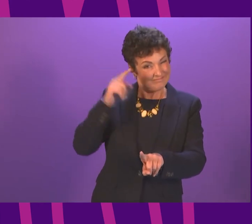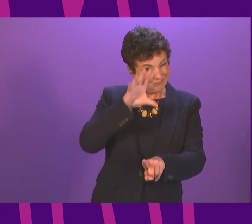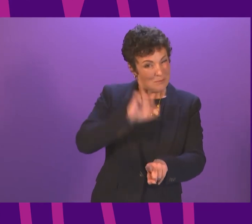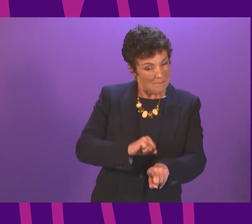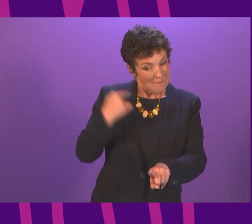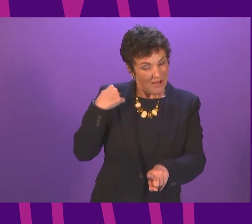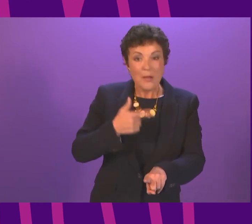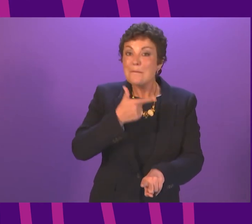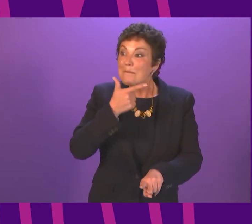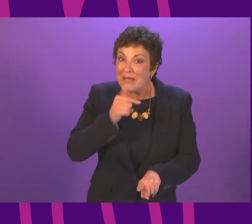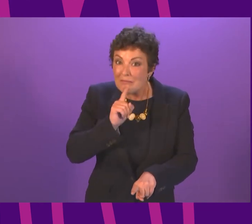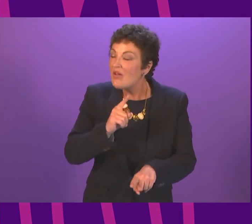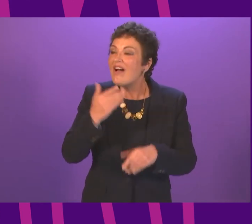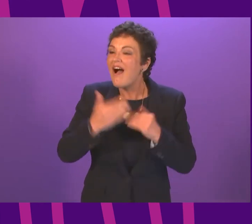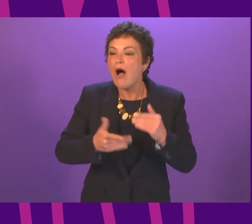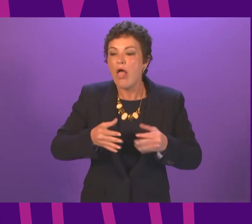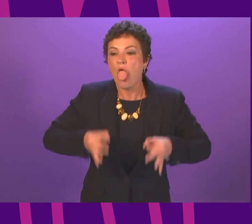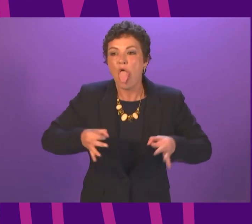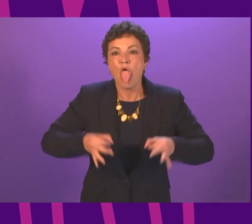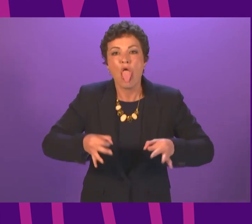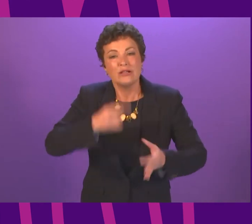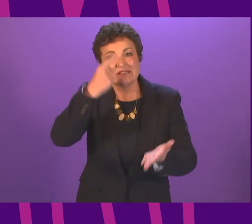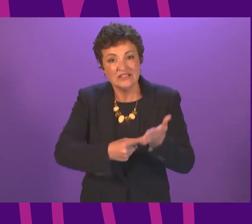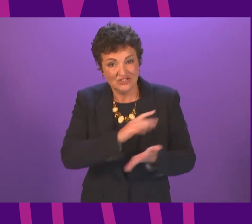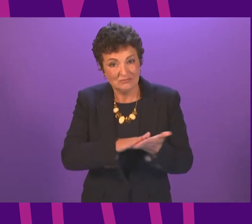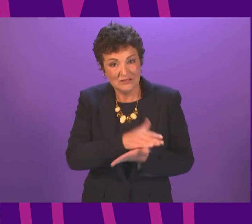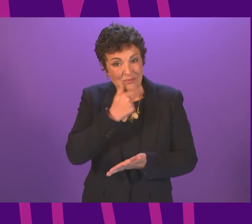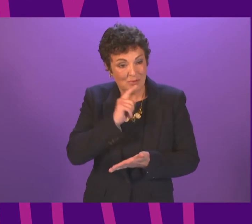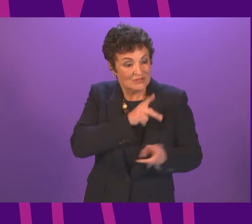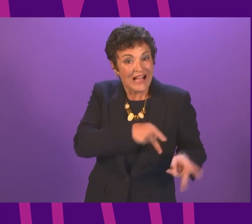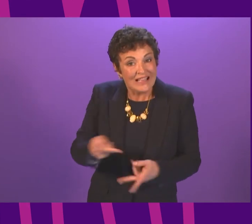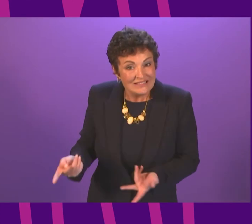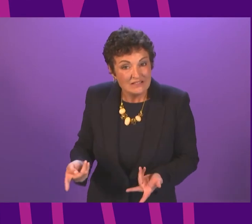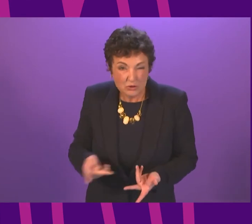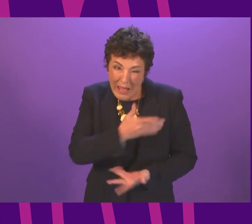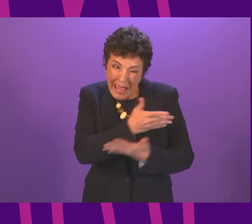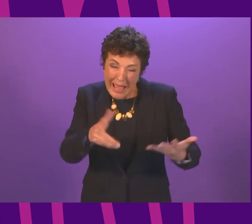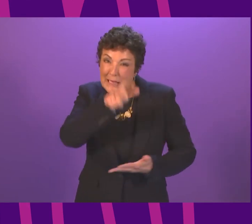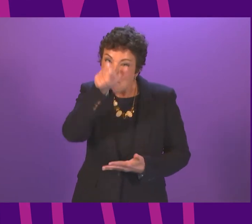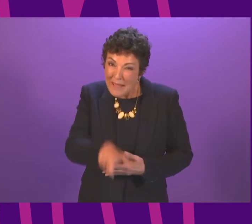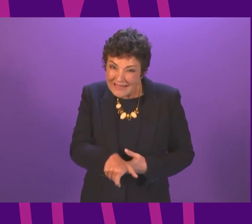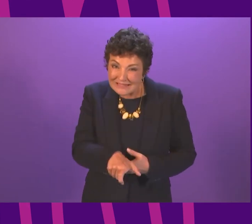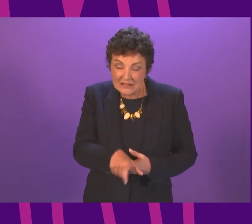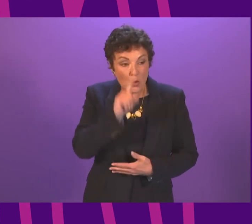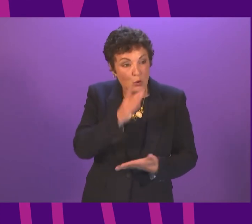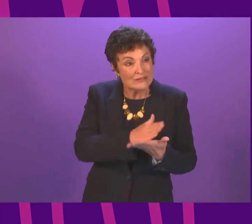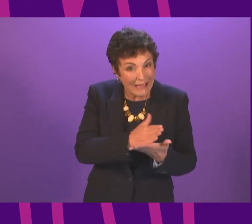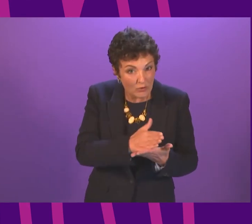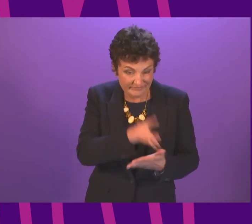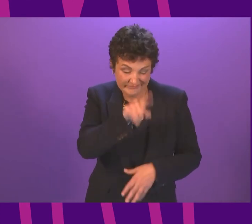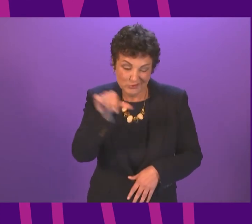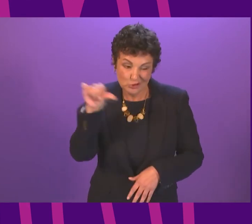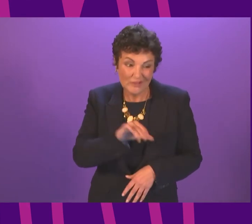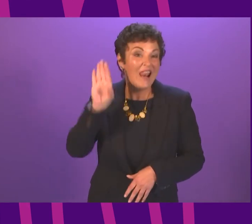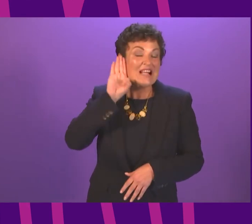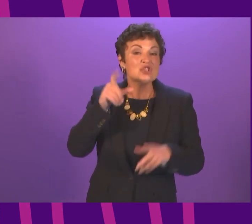quick and firm decisions that leads to loss of life. And anybody who is in any doubt about that only had to listen to a fraction of